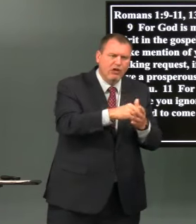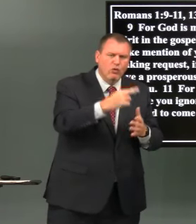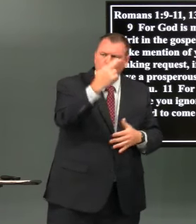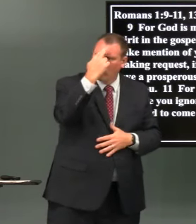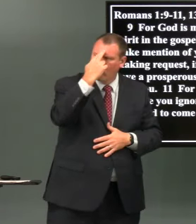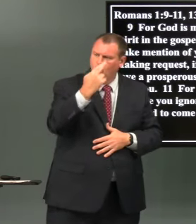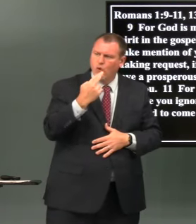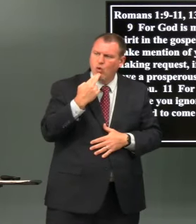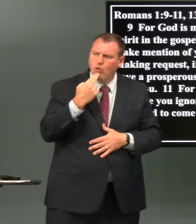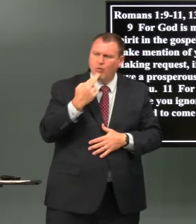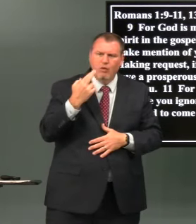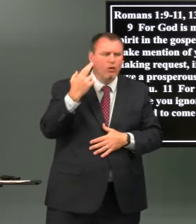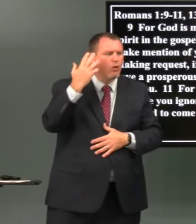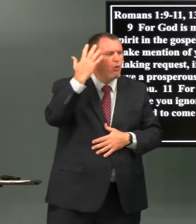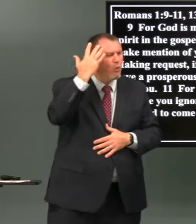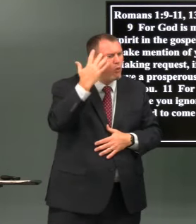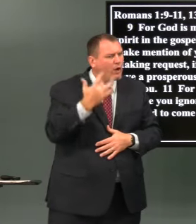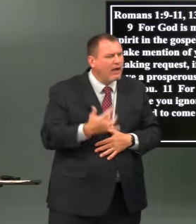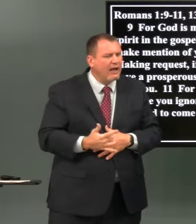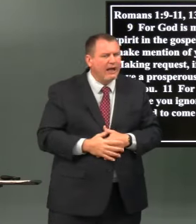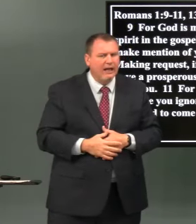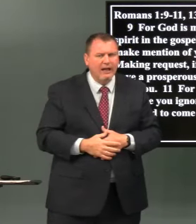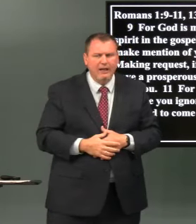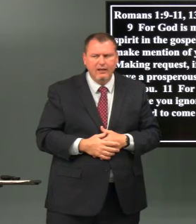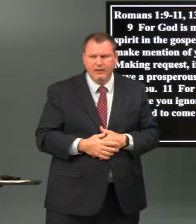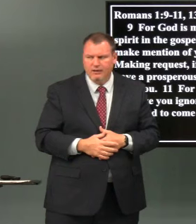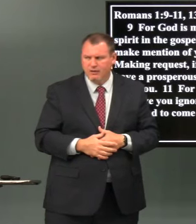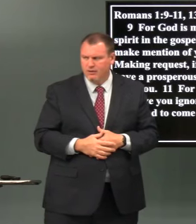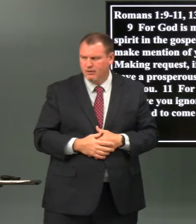in rome why